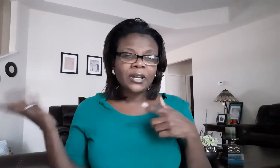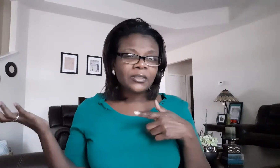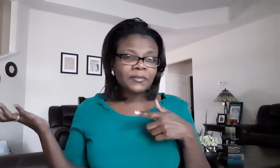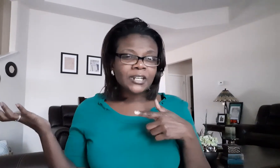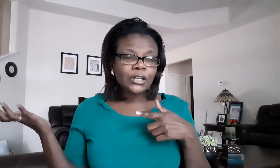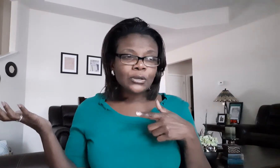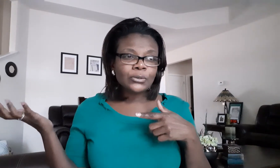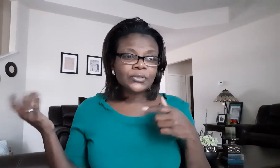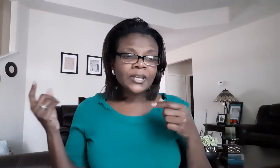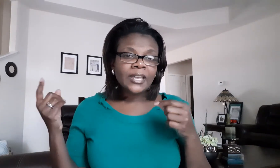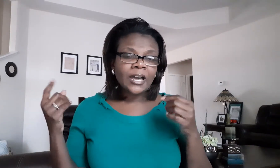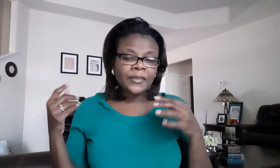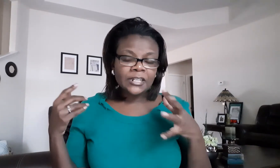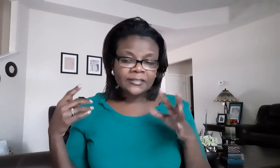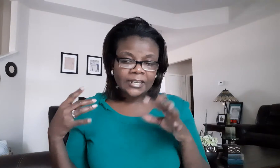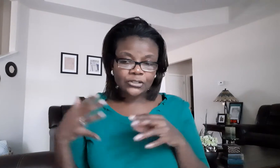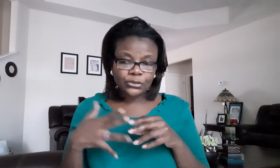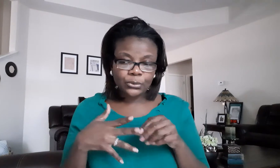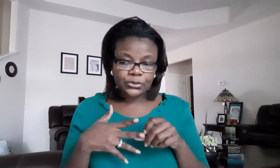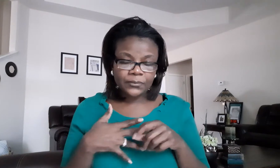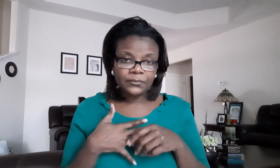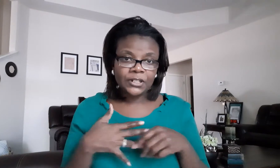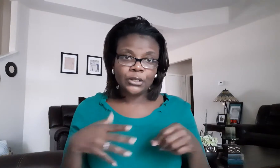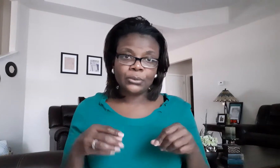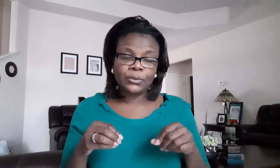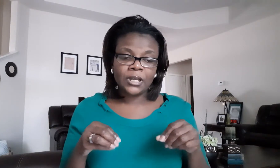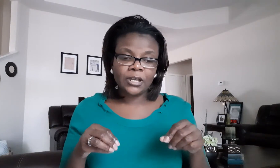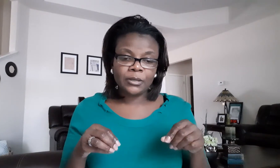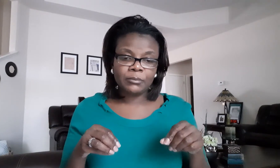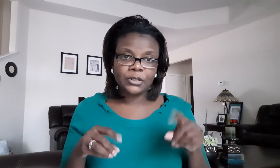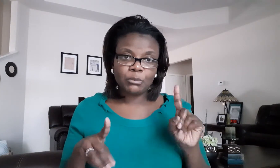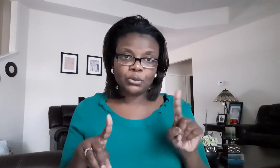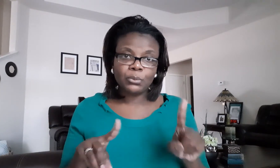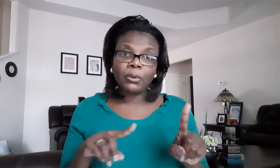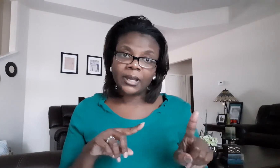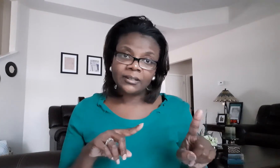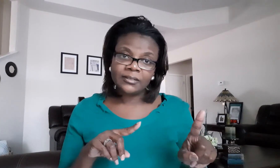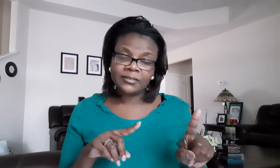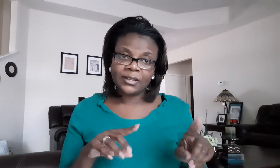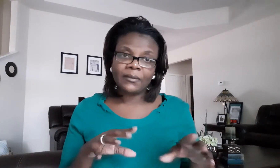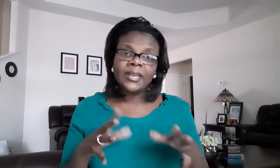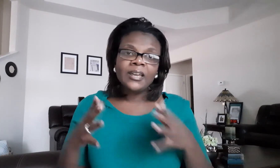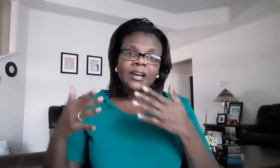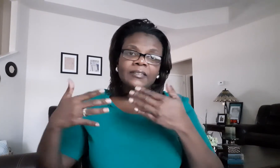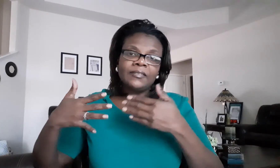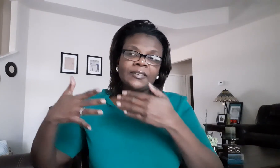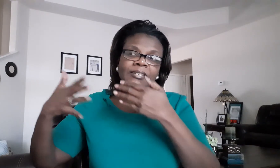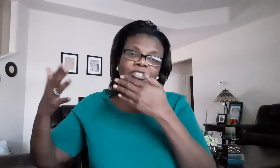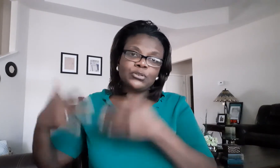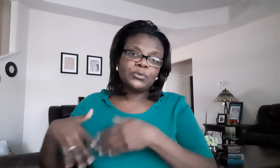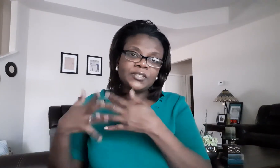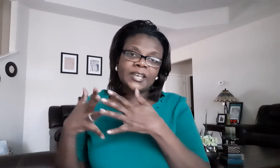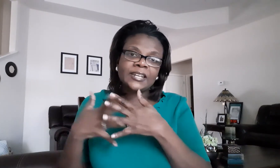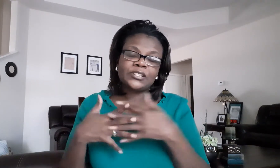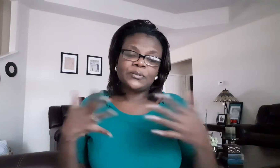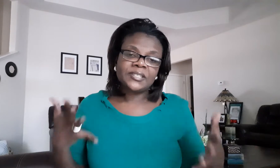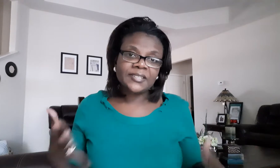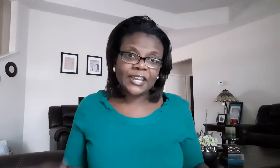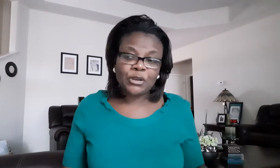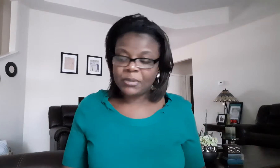other videos i think it's like church video uh number one so it's church sign so it's there but